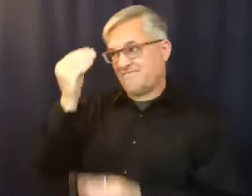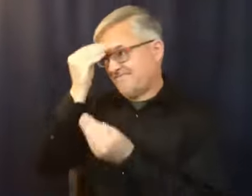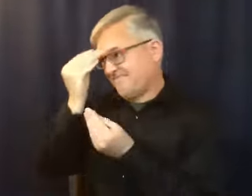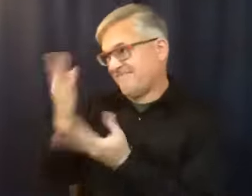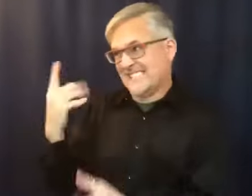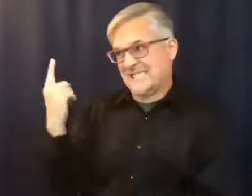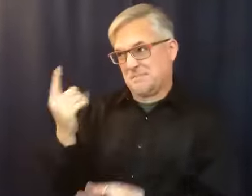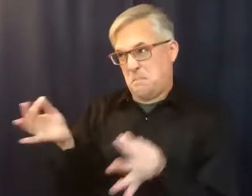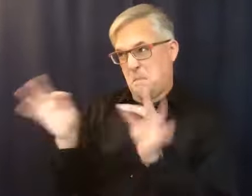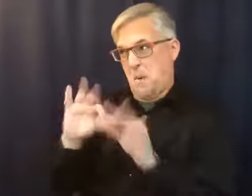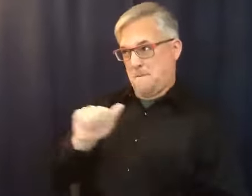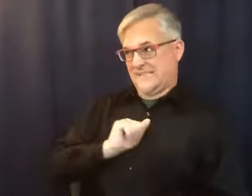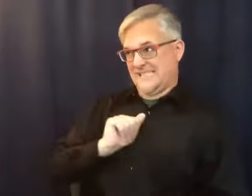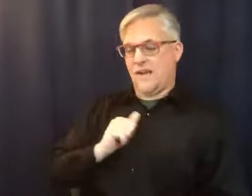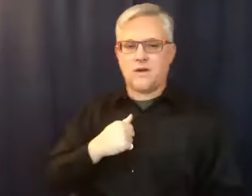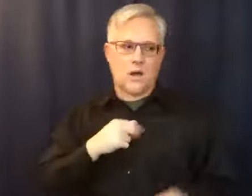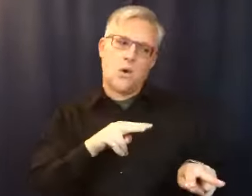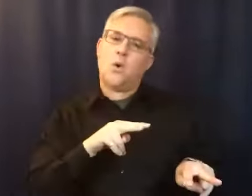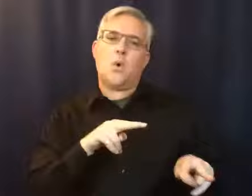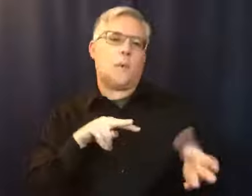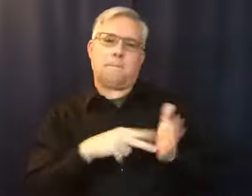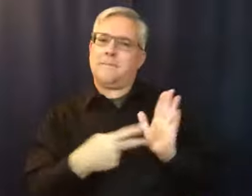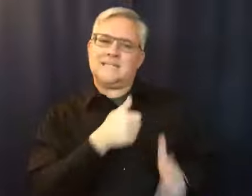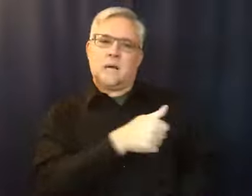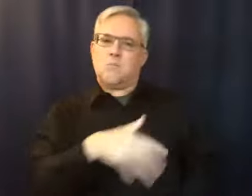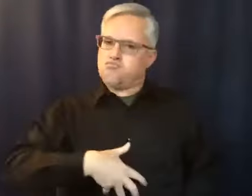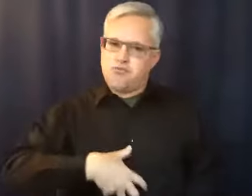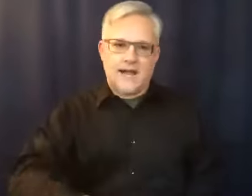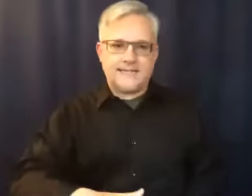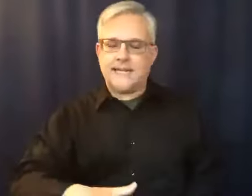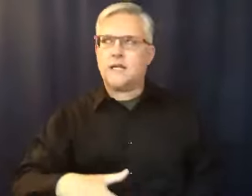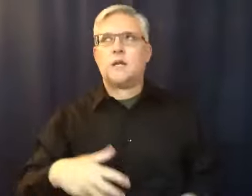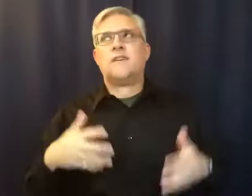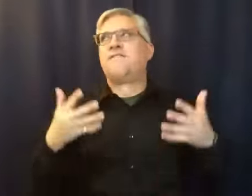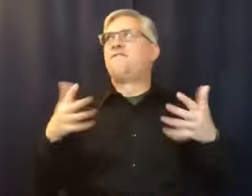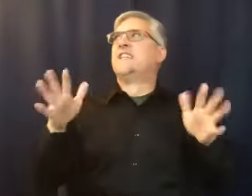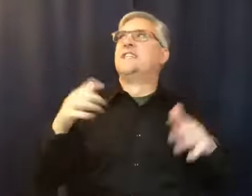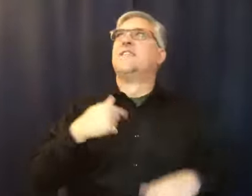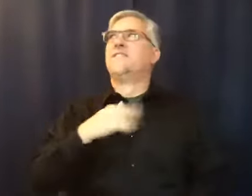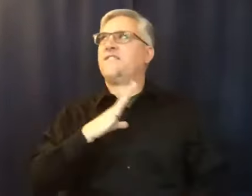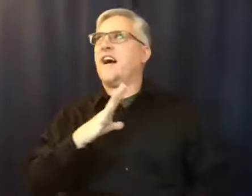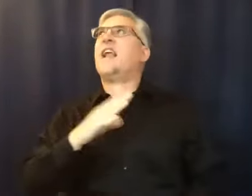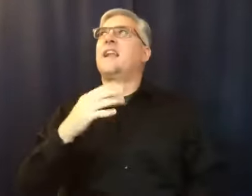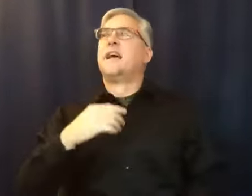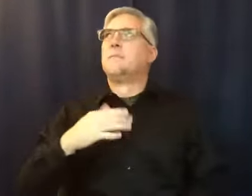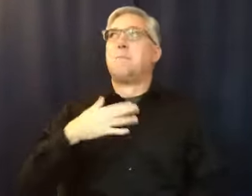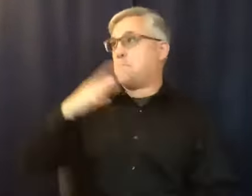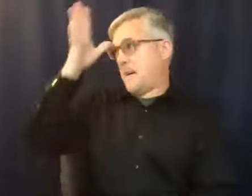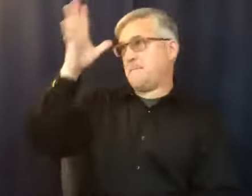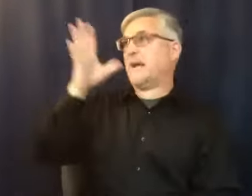happen. She's going to tell me that she's pregnant. And unlike me in my life, I'm going to say, wonderful. I will revere the child. Well,